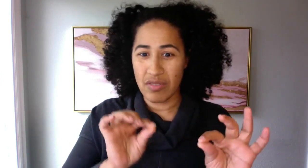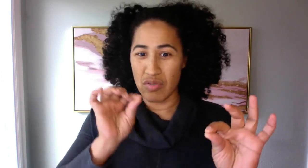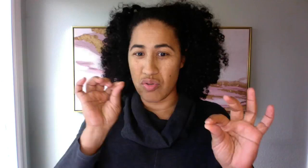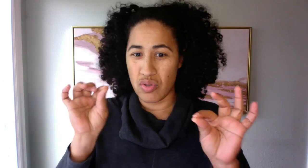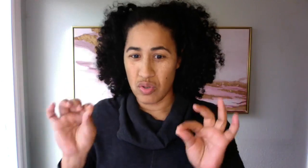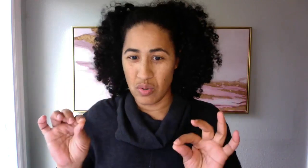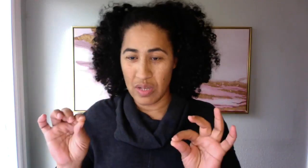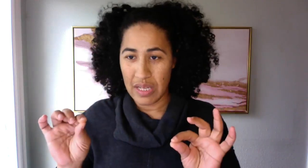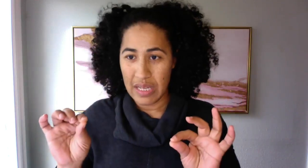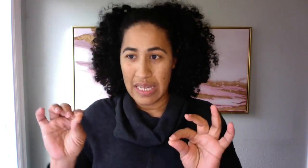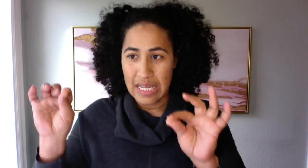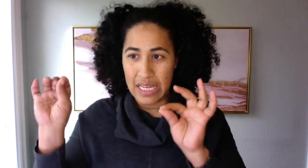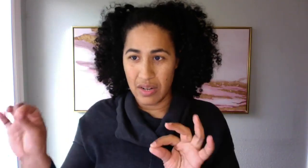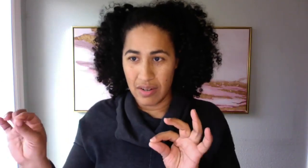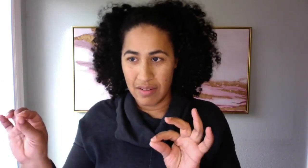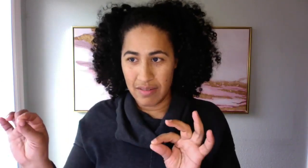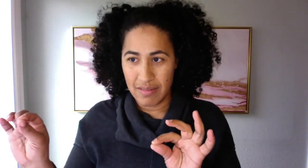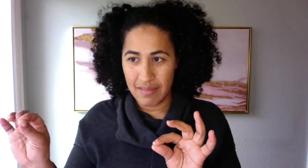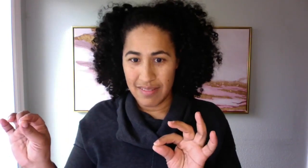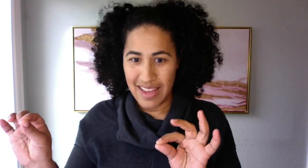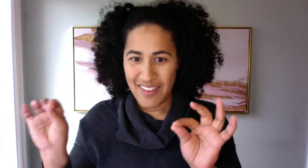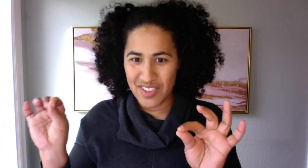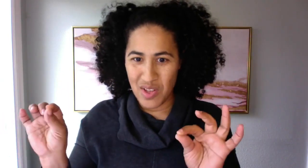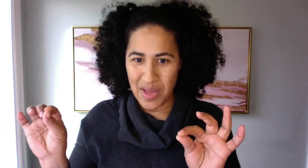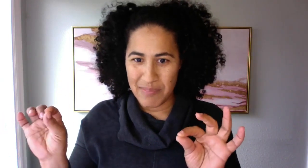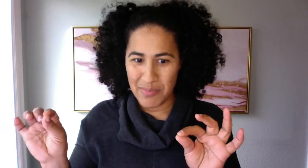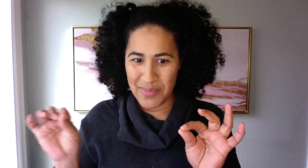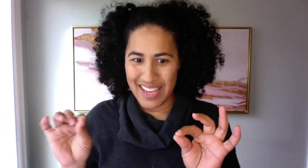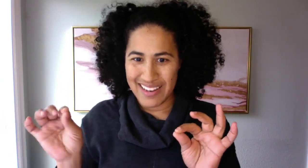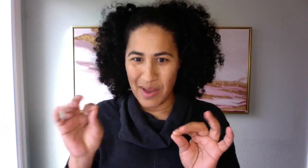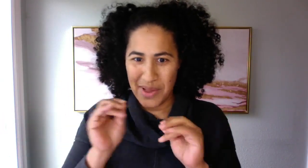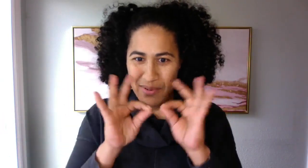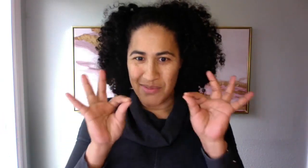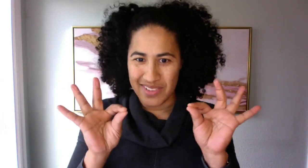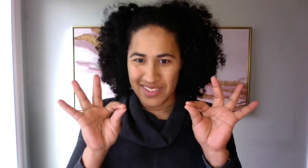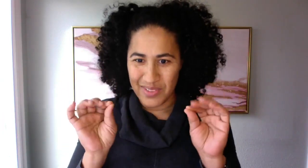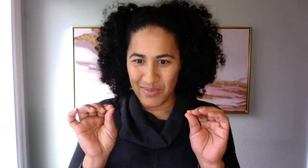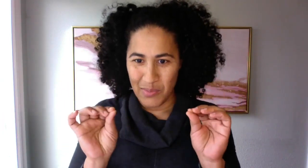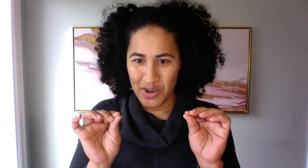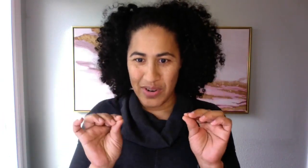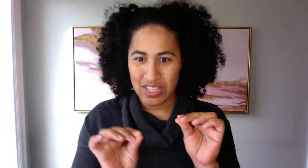do here. I have this all mapped up in my head, and now my brain wants to go in three more directions.